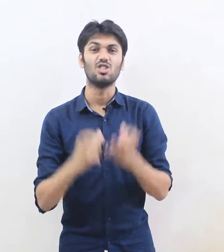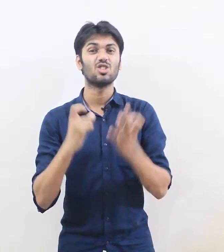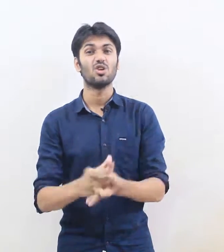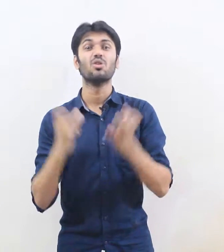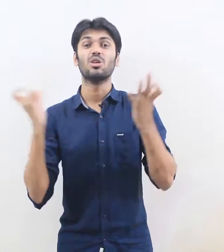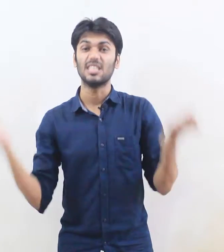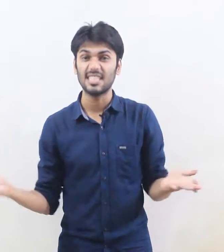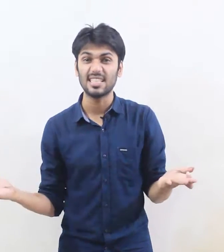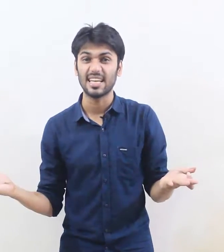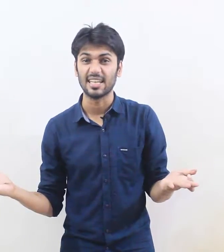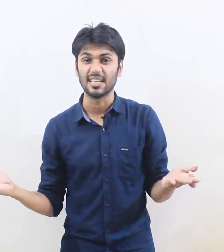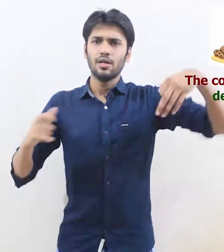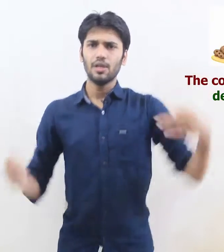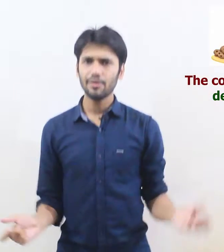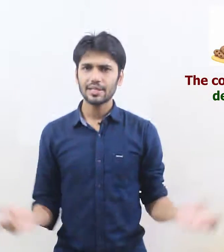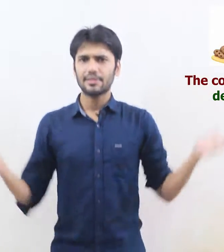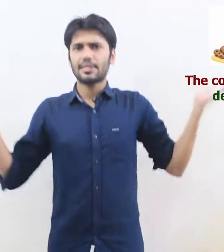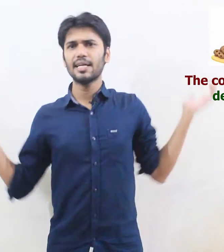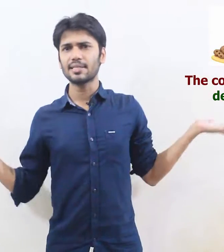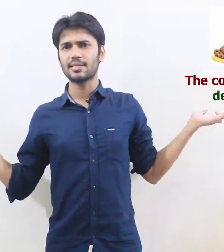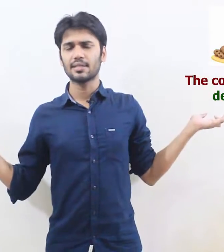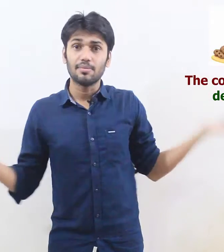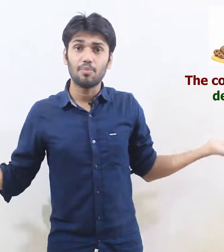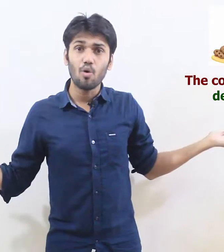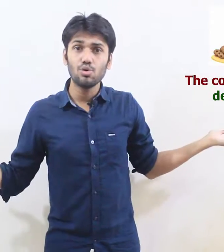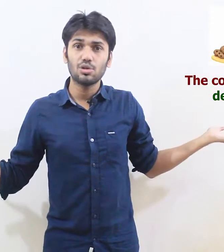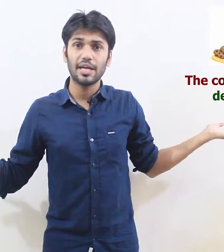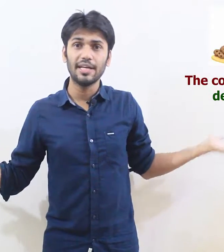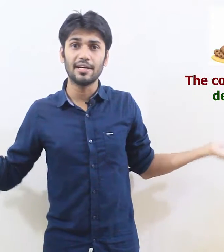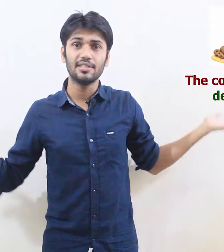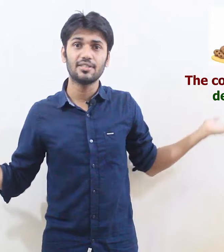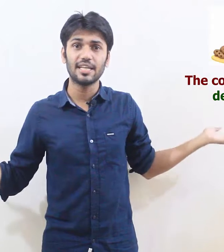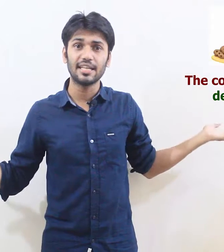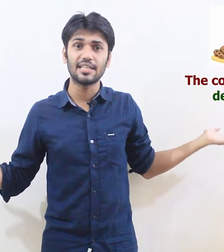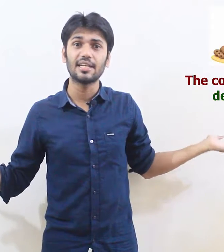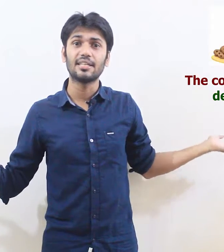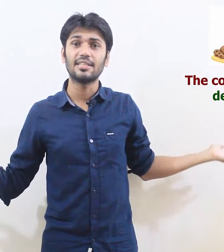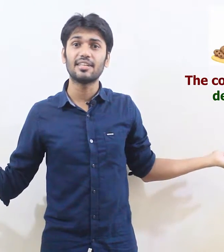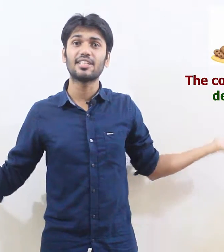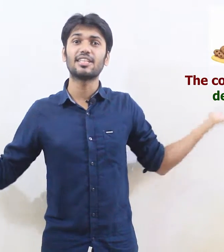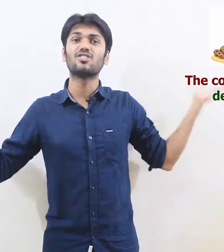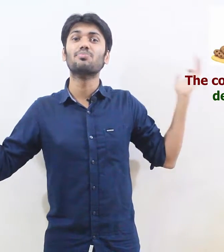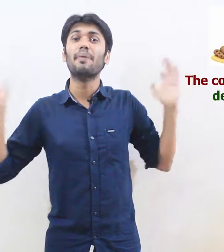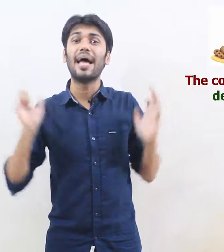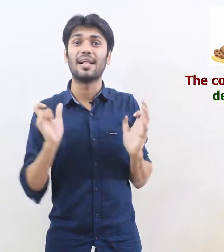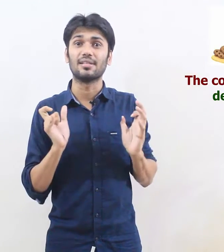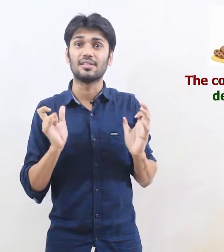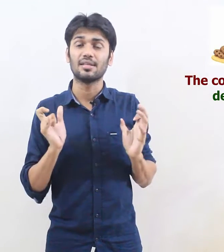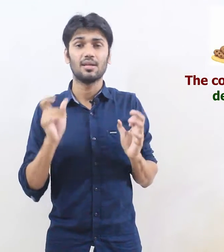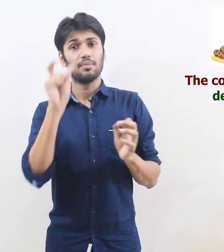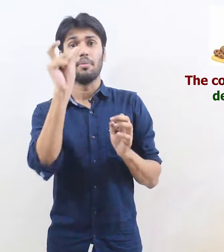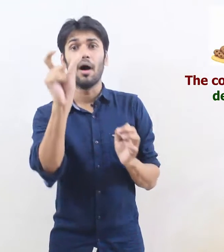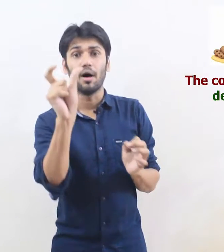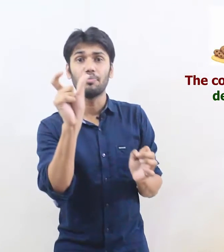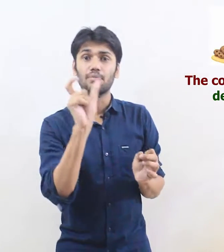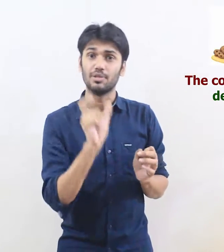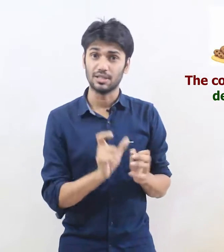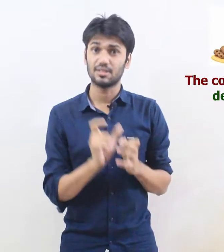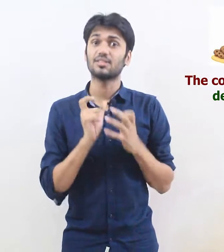so easy look at this this here is saying that they are taking smells but it's the